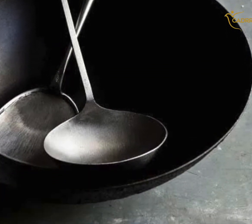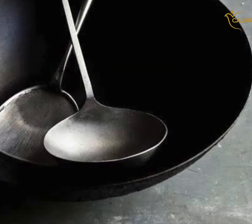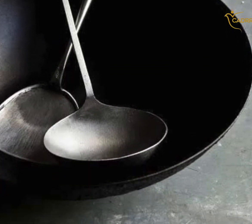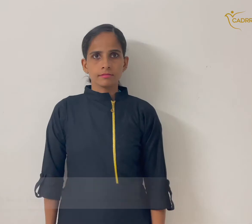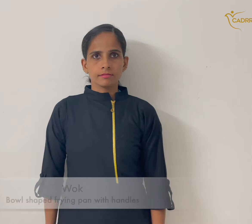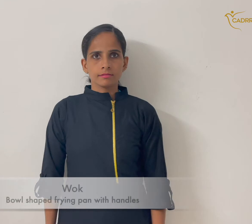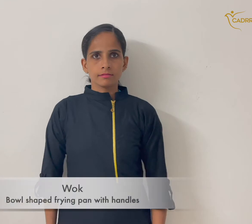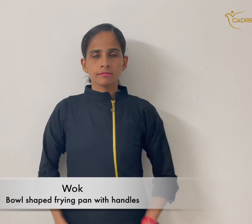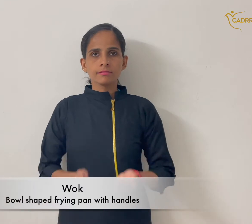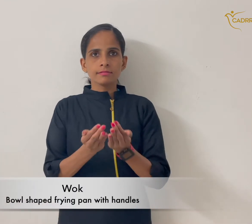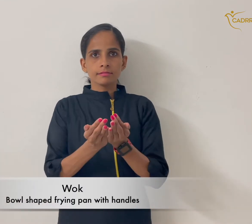Walk